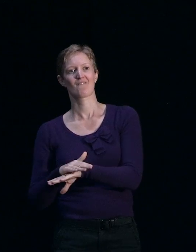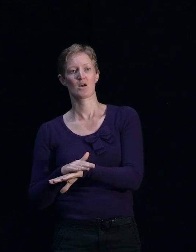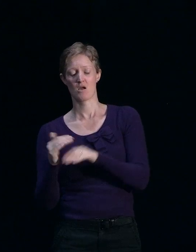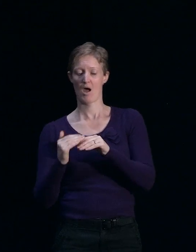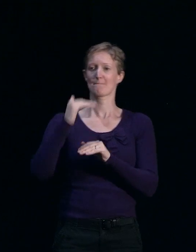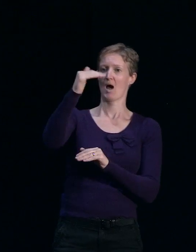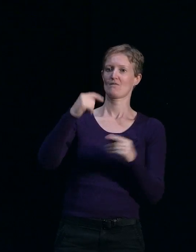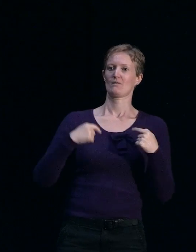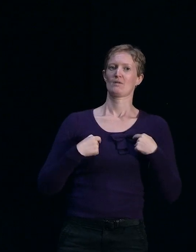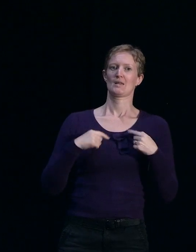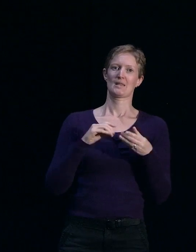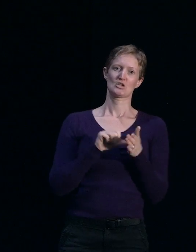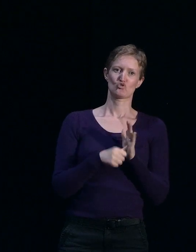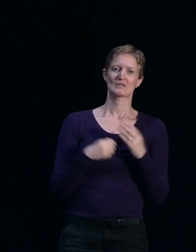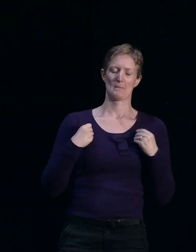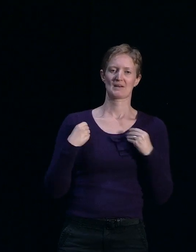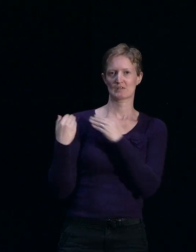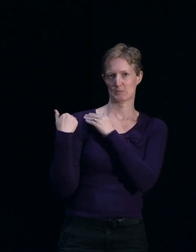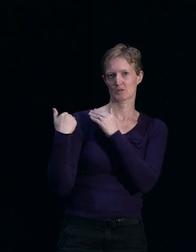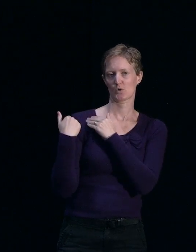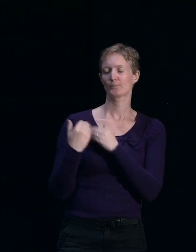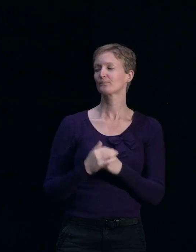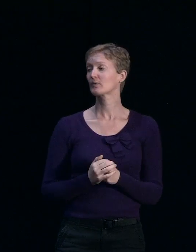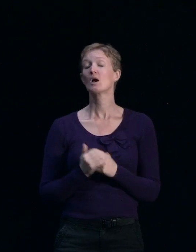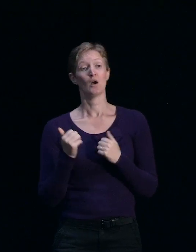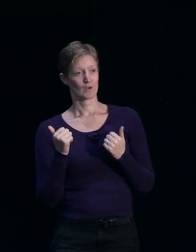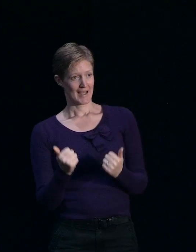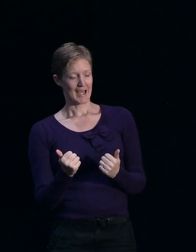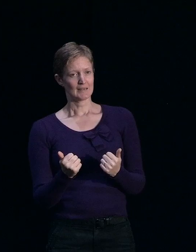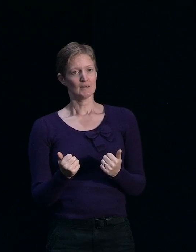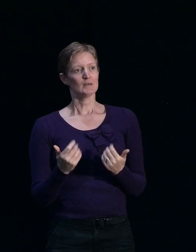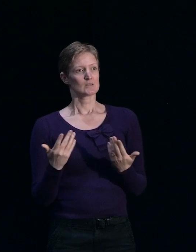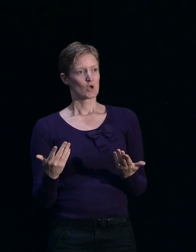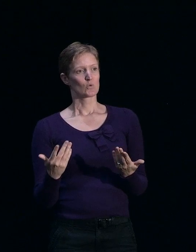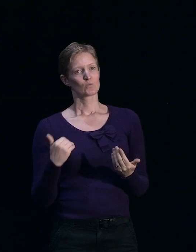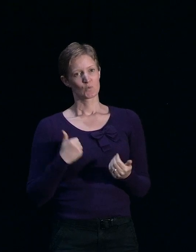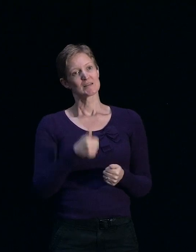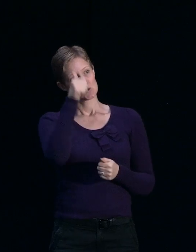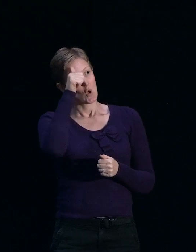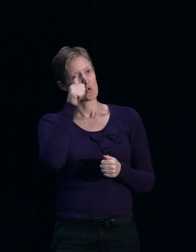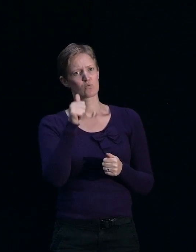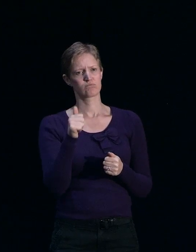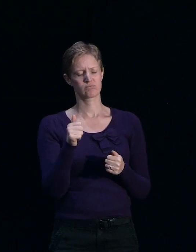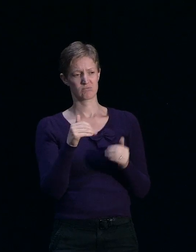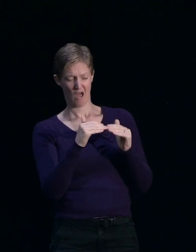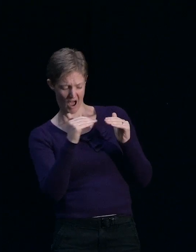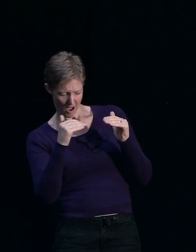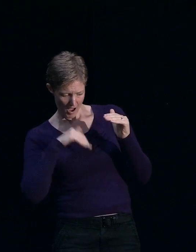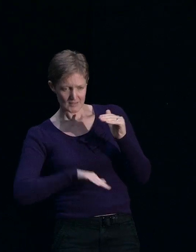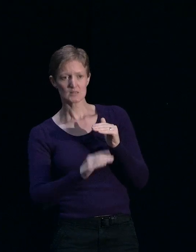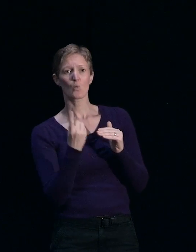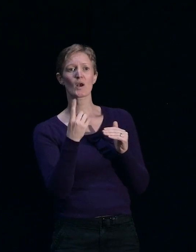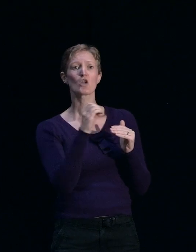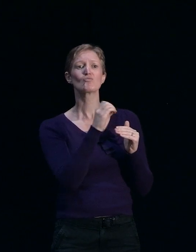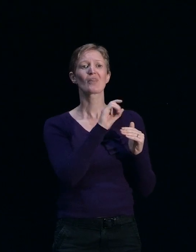from there. Okay, so I think that's a good start for us, just making sure who you go and talk to for what. Under $100,000